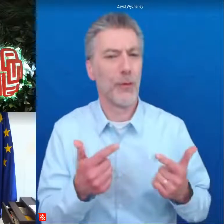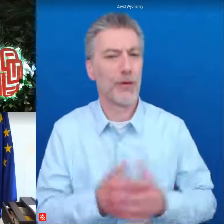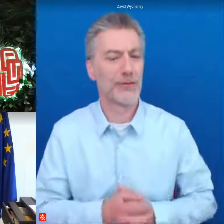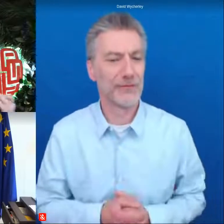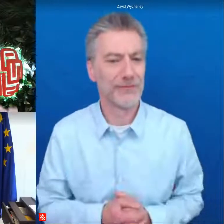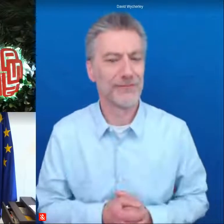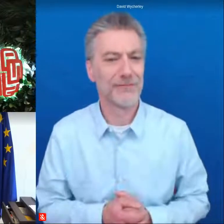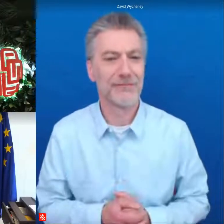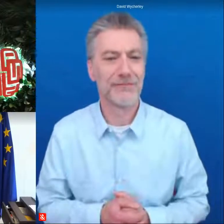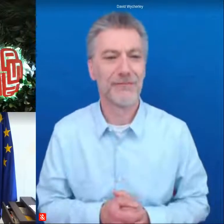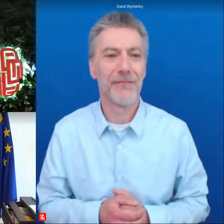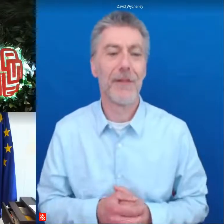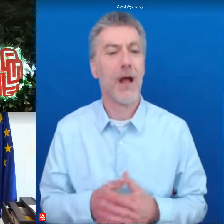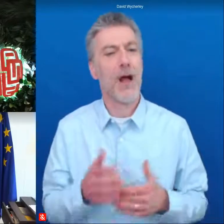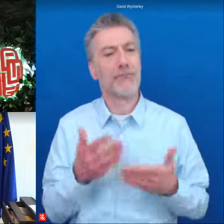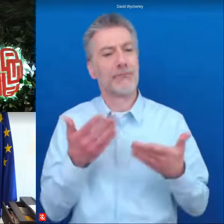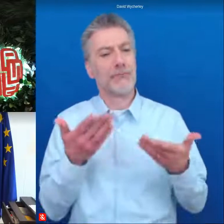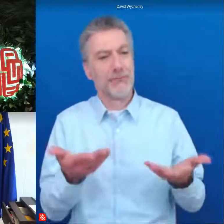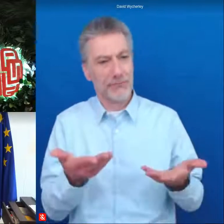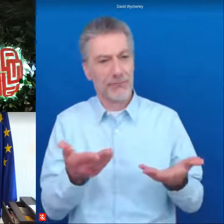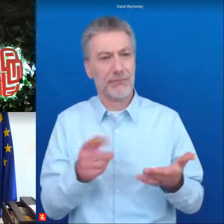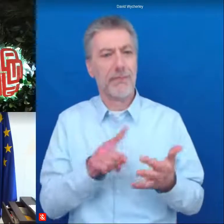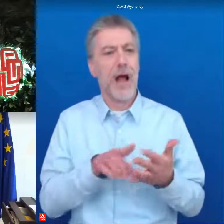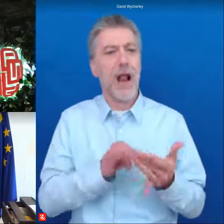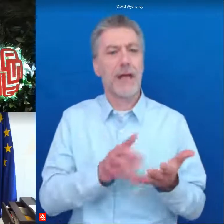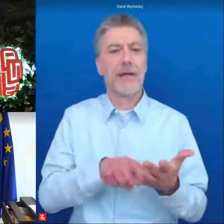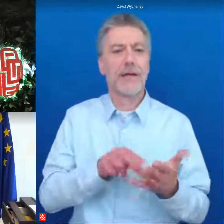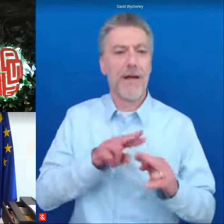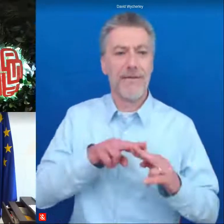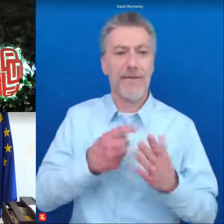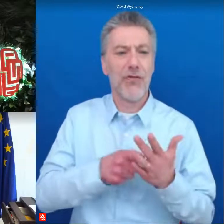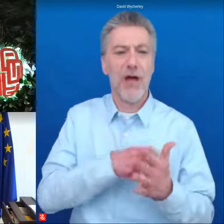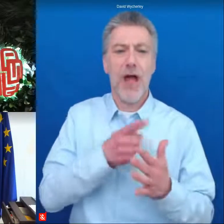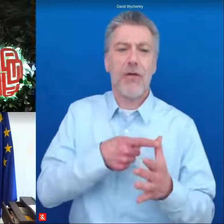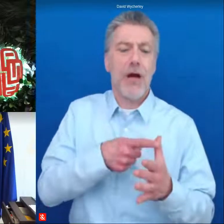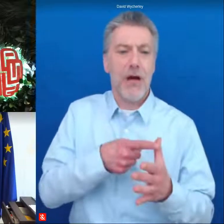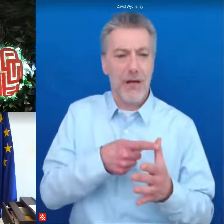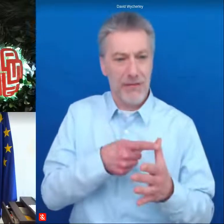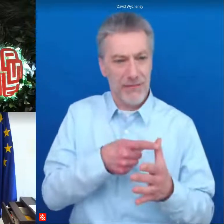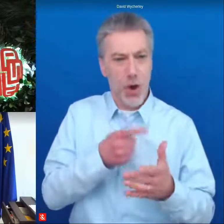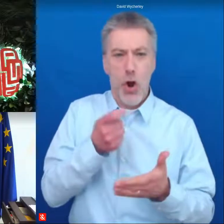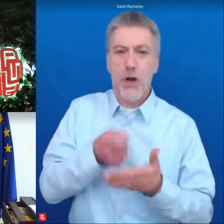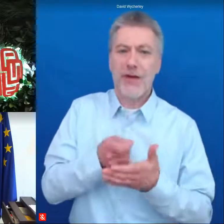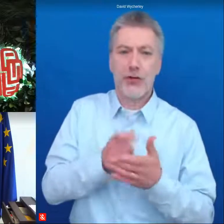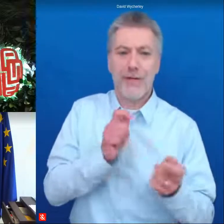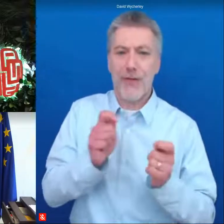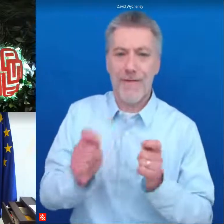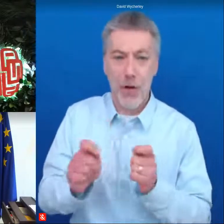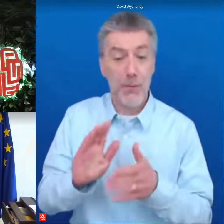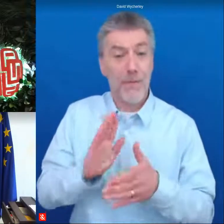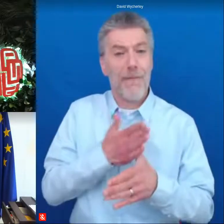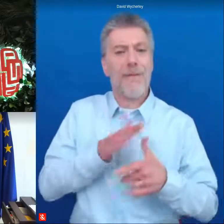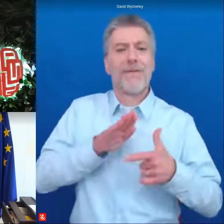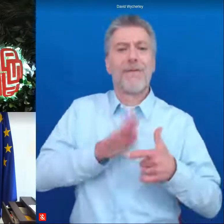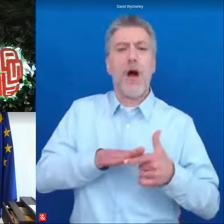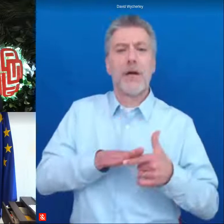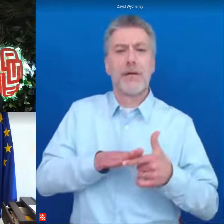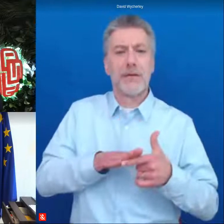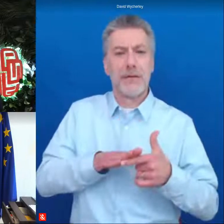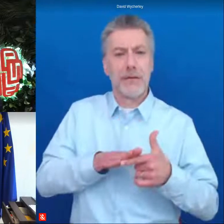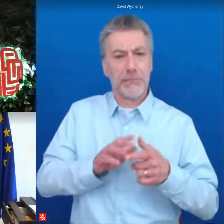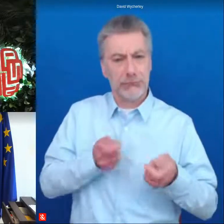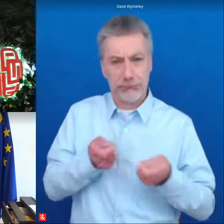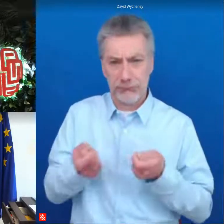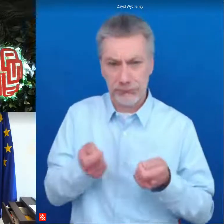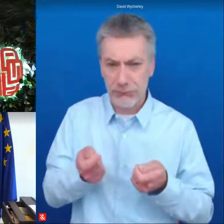commissioner elisa ferreira commissioner for cohesion and reforms uh she's also former vice president uh vice governor of banco